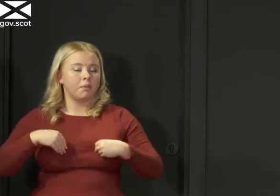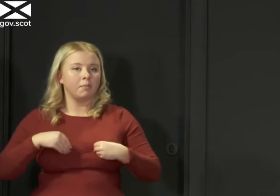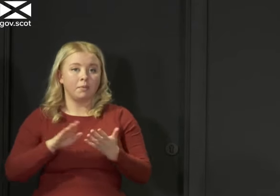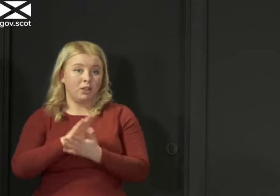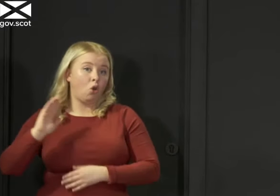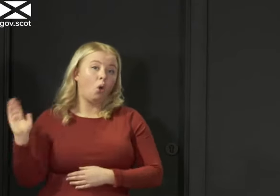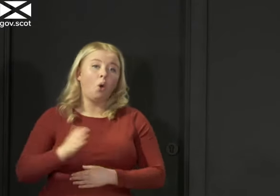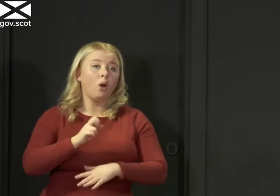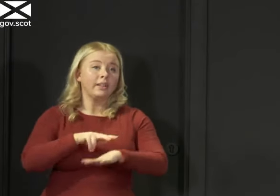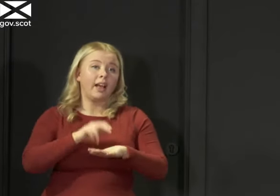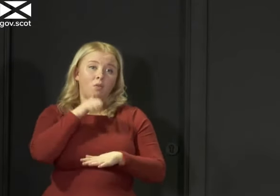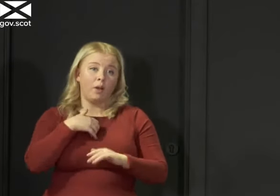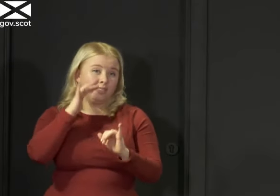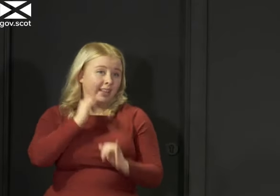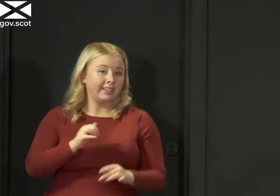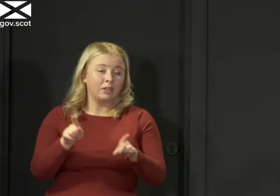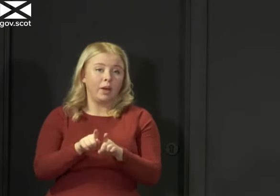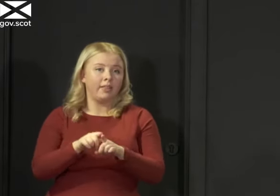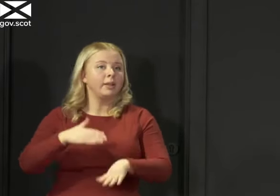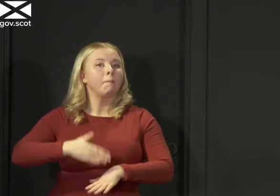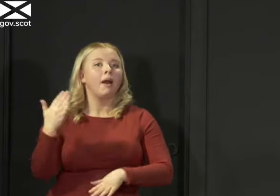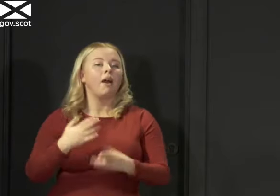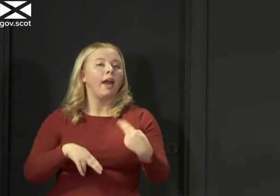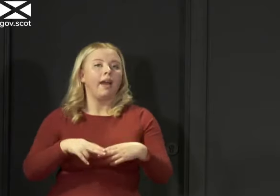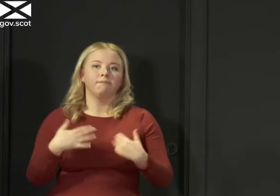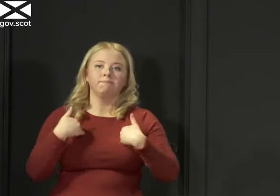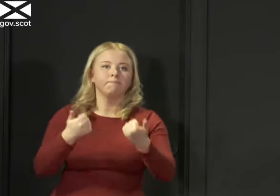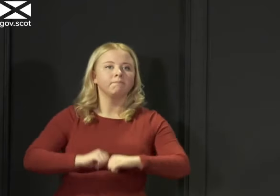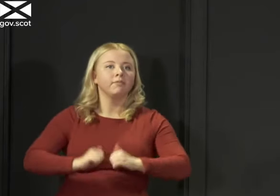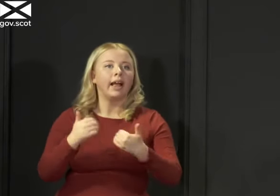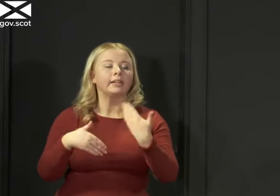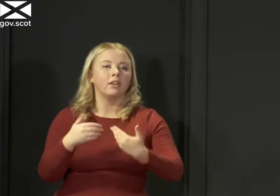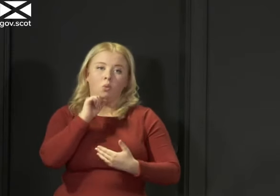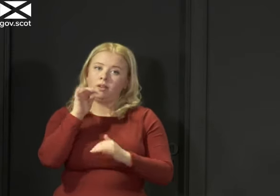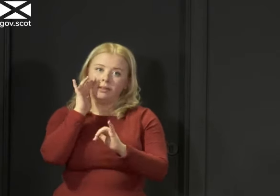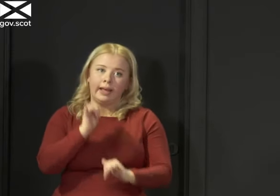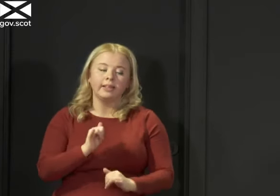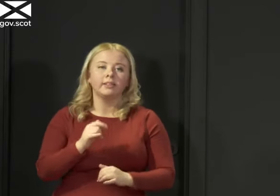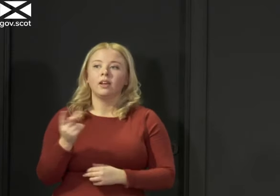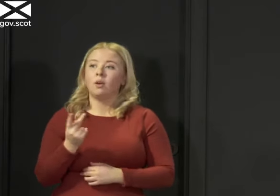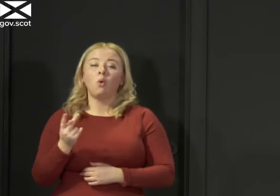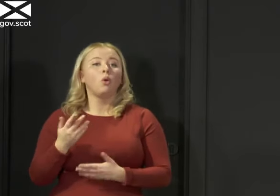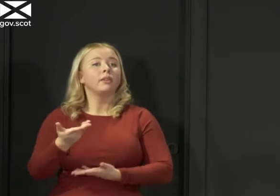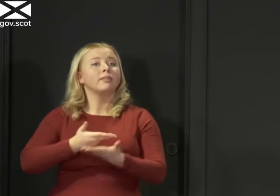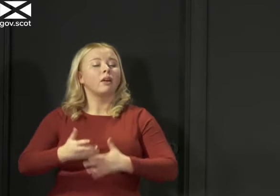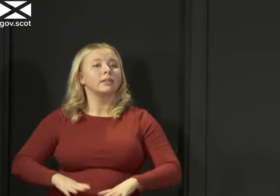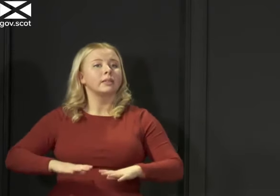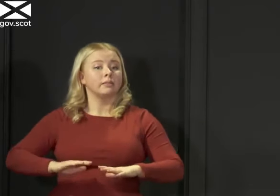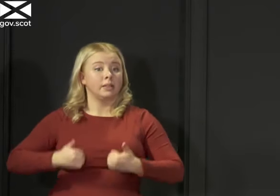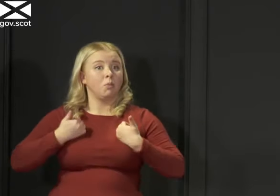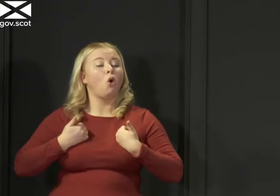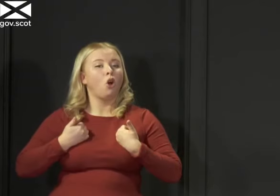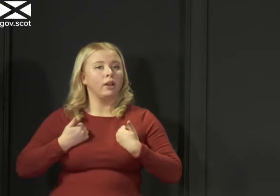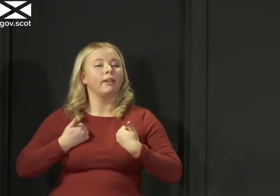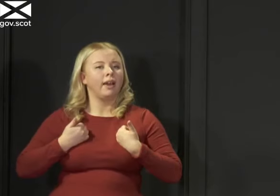symptoms. So, we are moving into asymptomatic testing. Gregor and I have been discussing this morning whether we